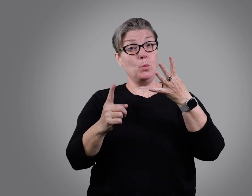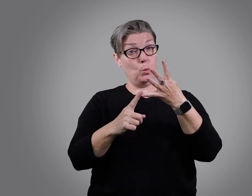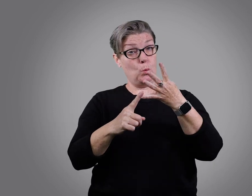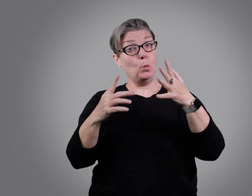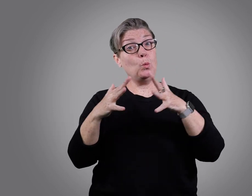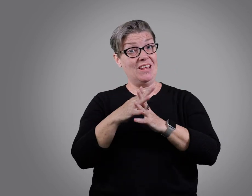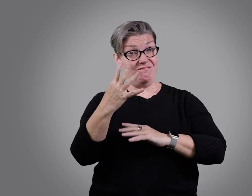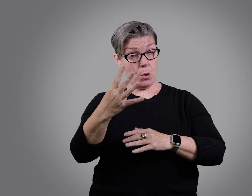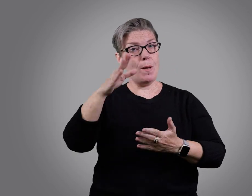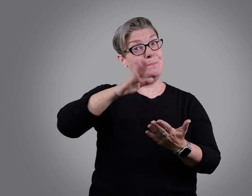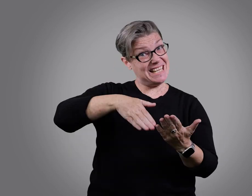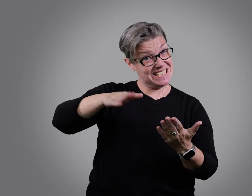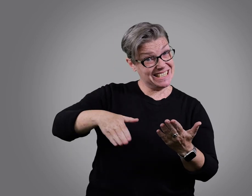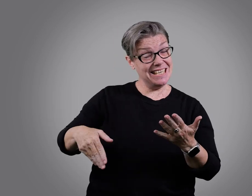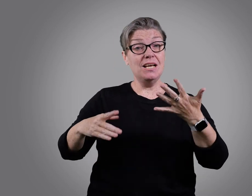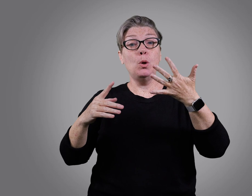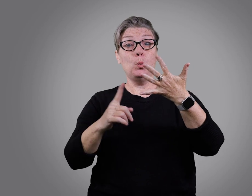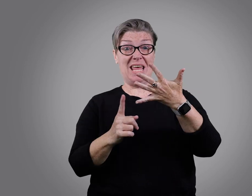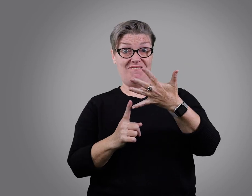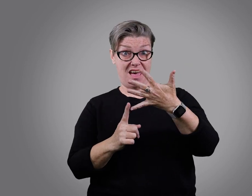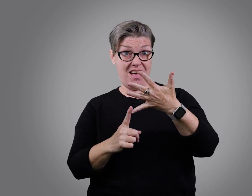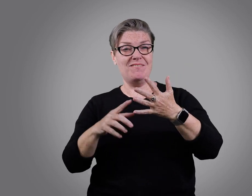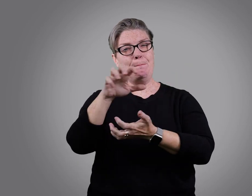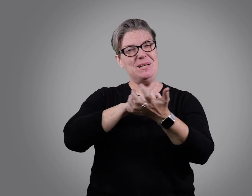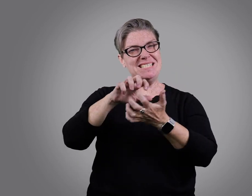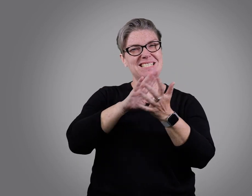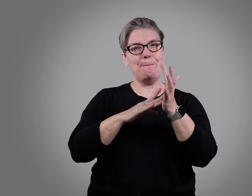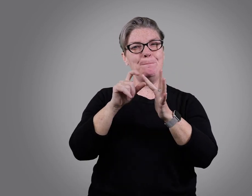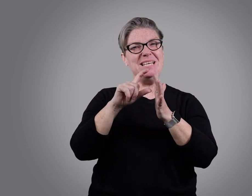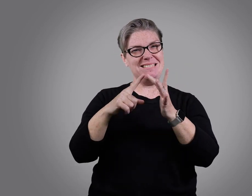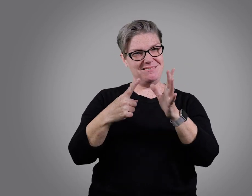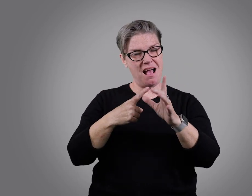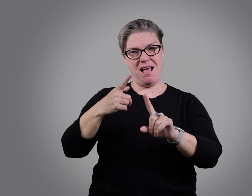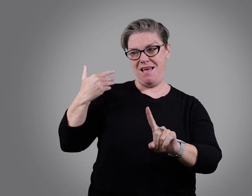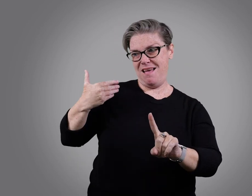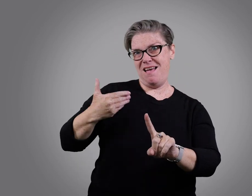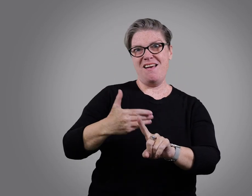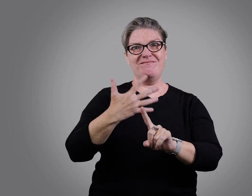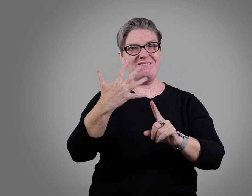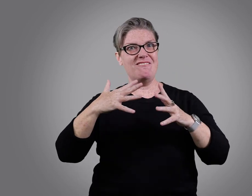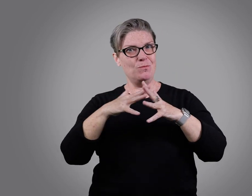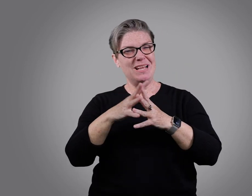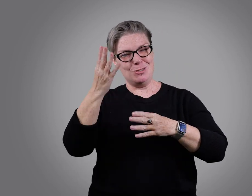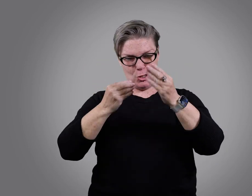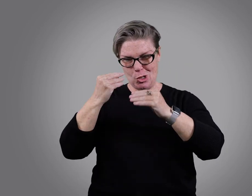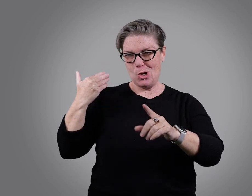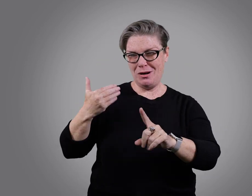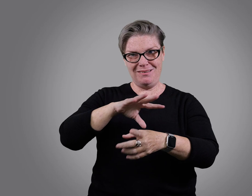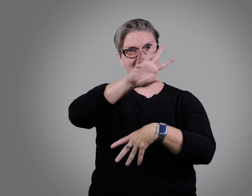Week four will be exploring painting and week five will be mixed media, which means combining all the things you've learnt over the past